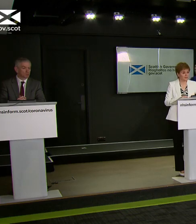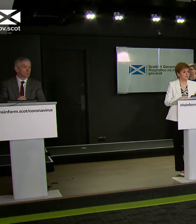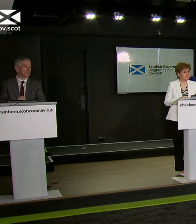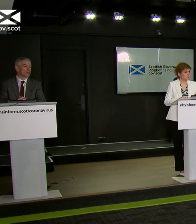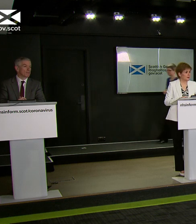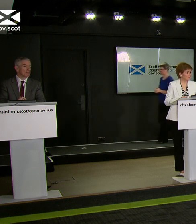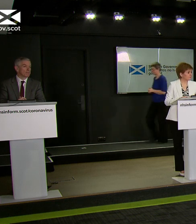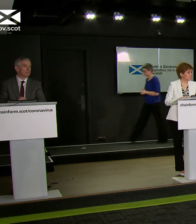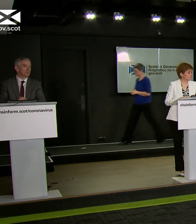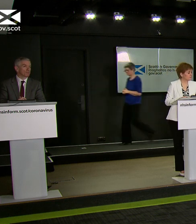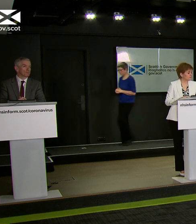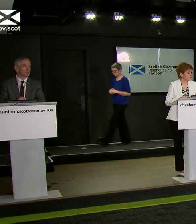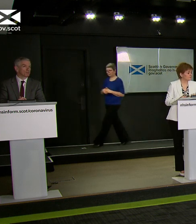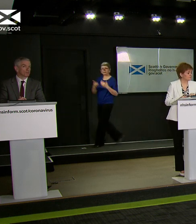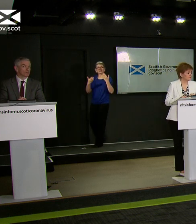Merson from the Evening Express.